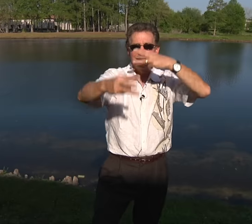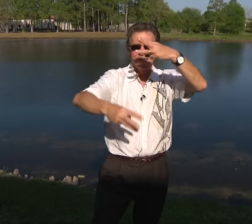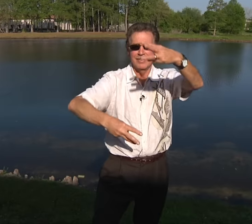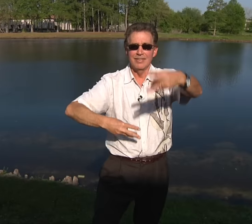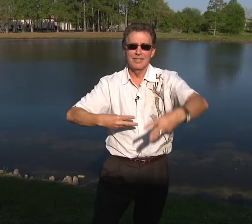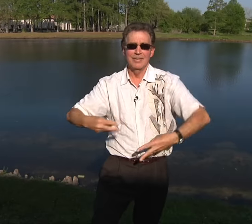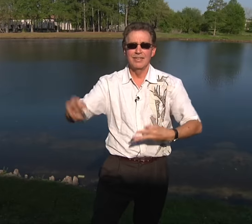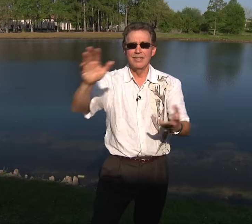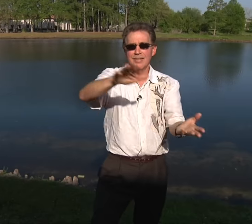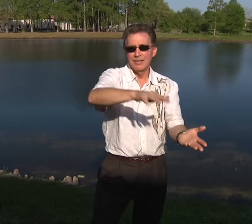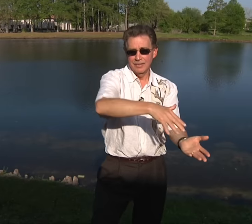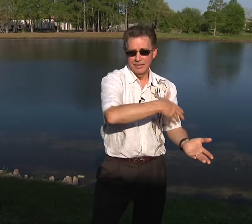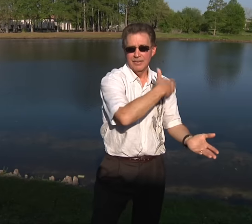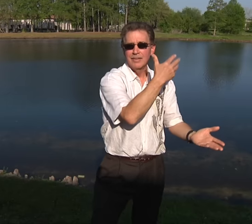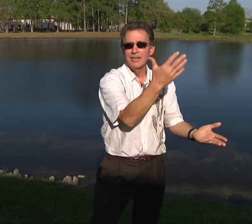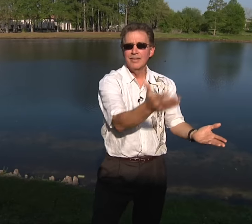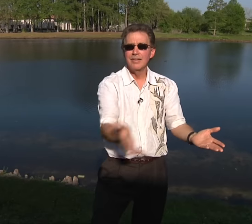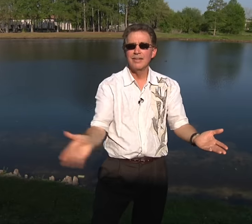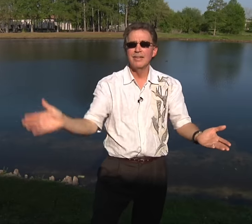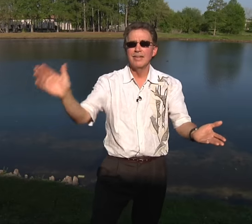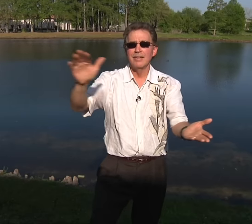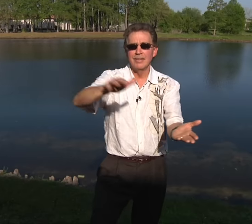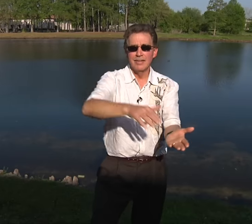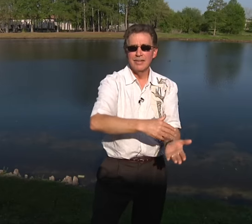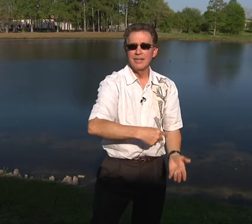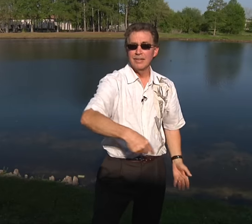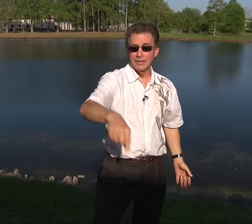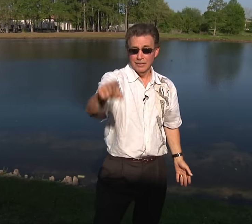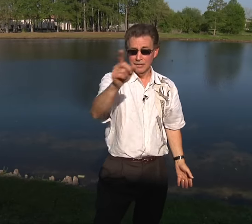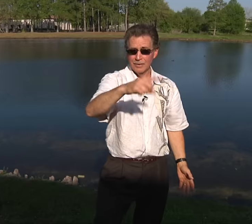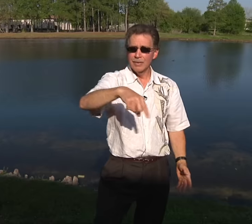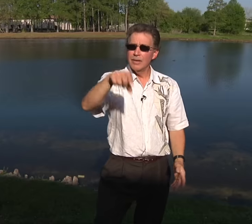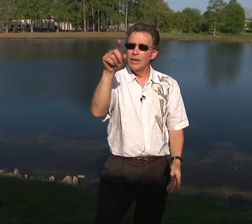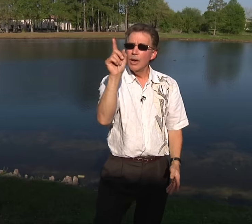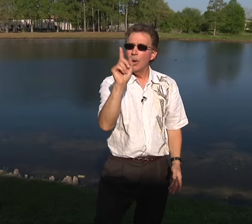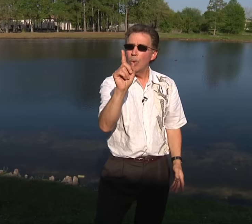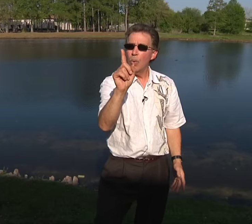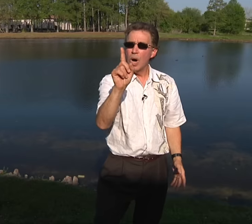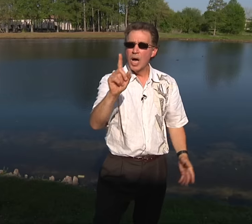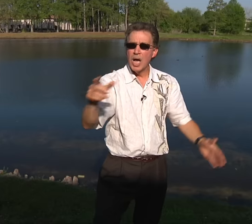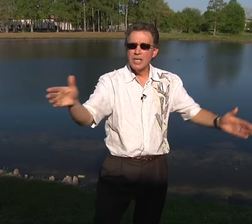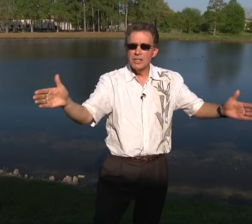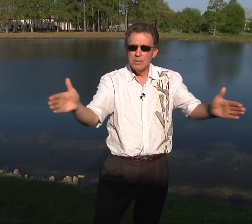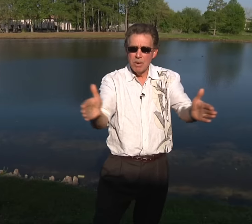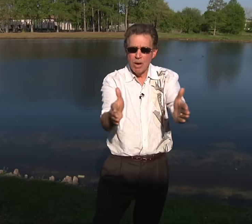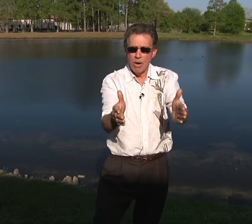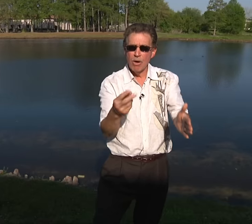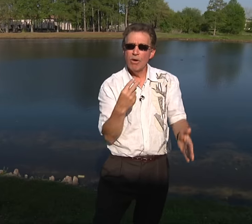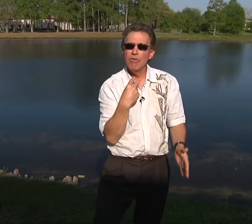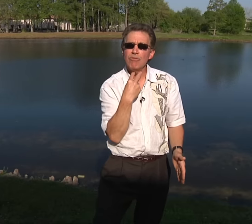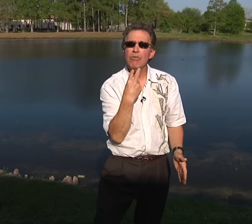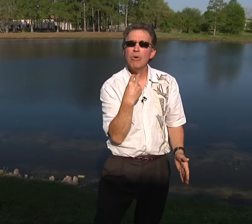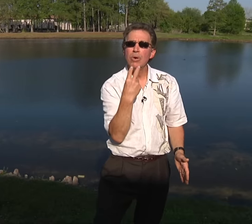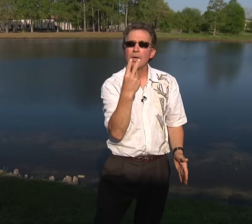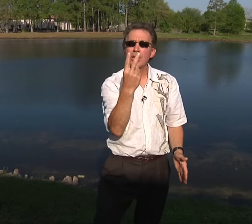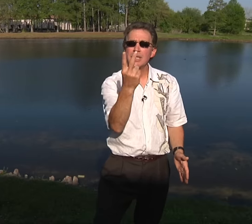will be singing. All singing. With just one small voice,